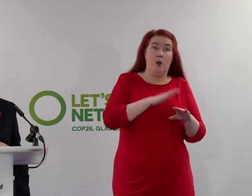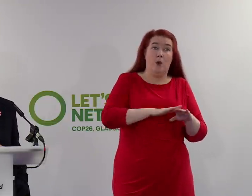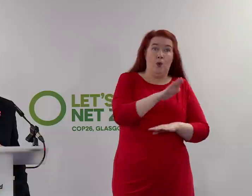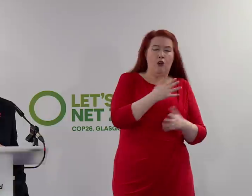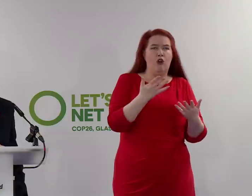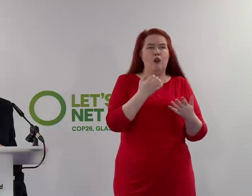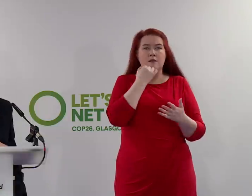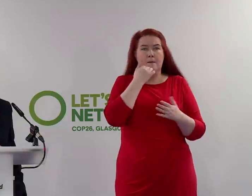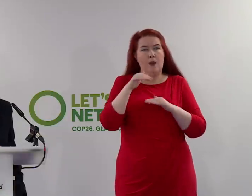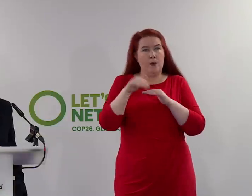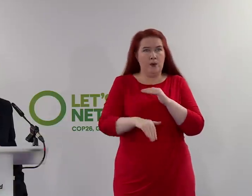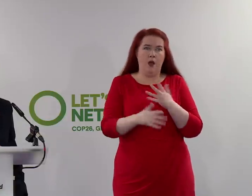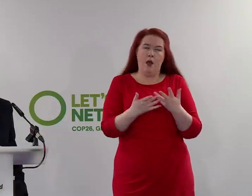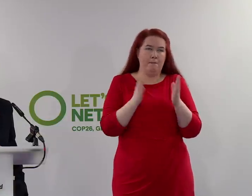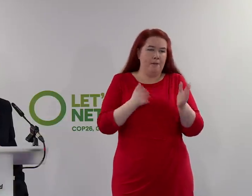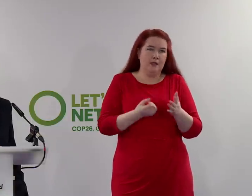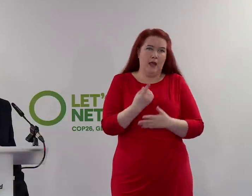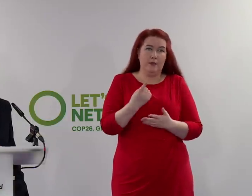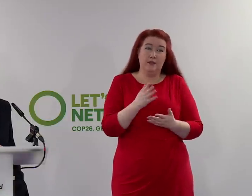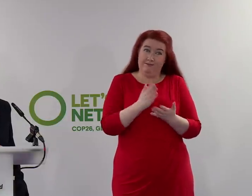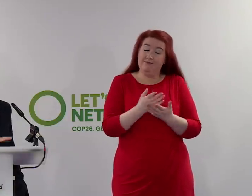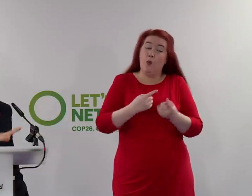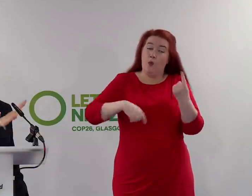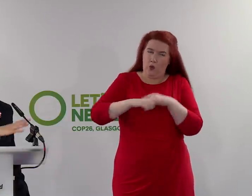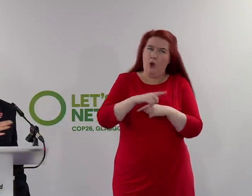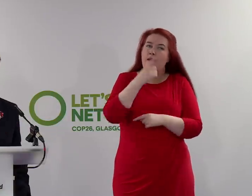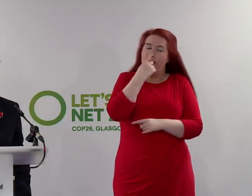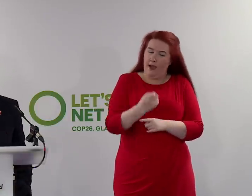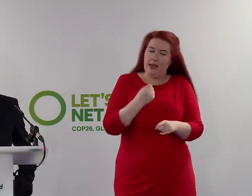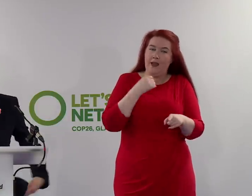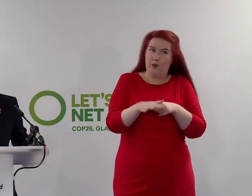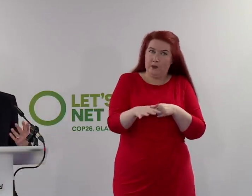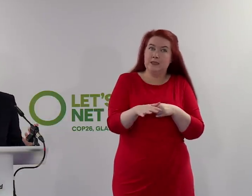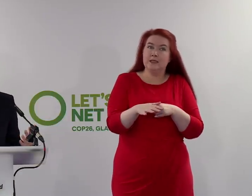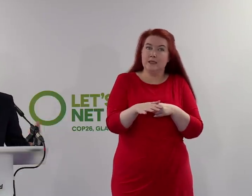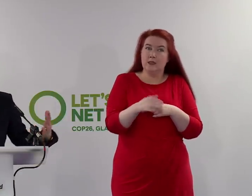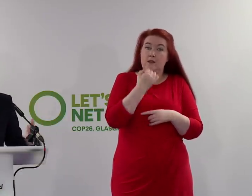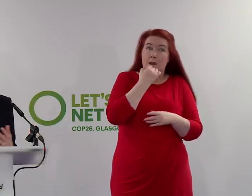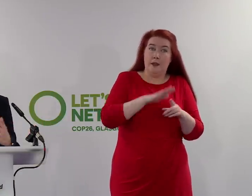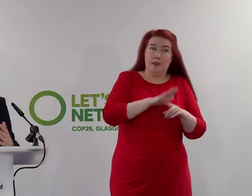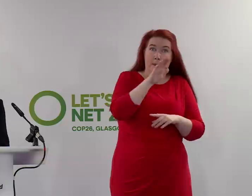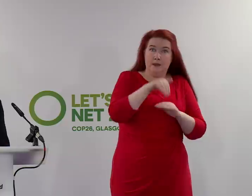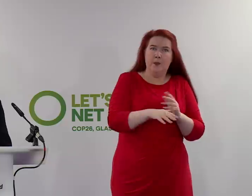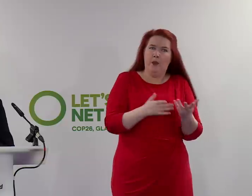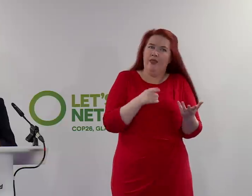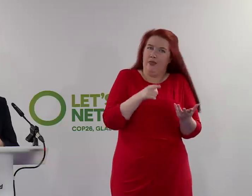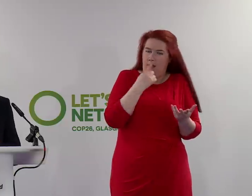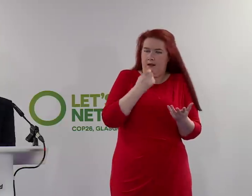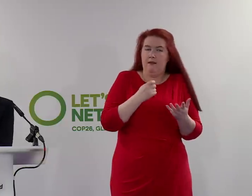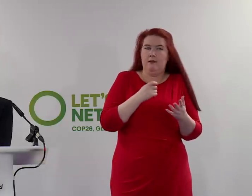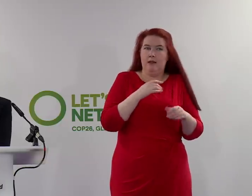is inevitable. All of us can influence whether cases go up or go down by what we do. It's a virus. We know how to